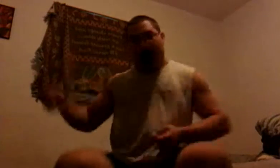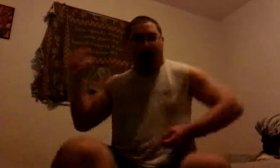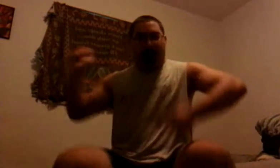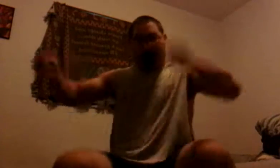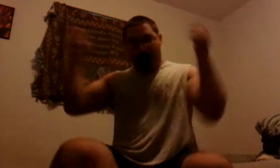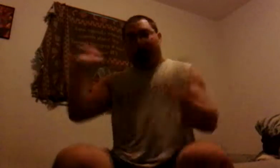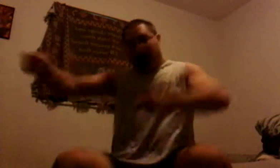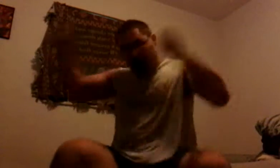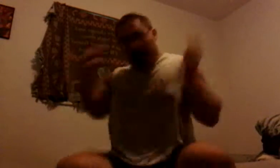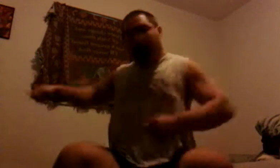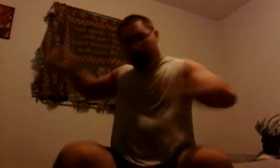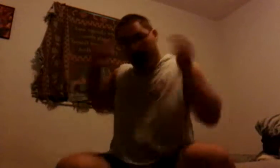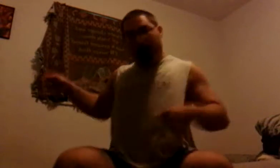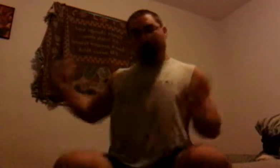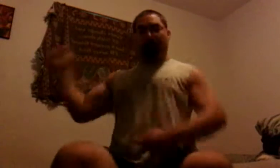Wait minute!